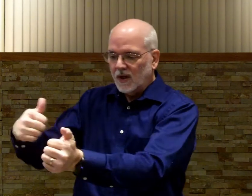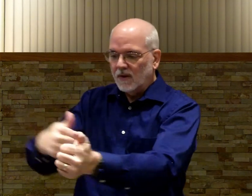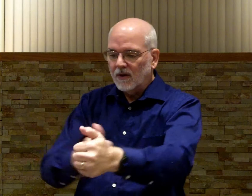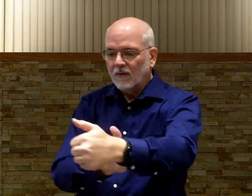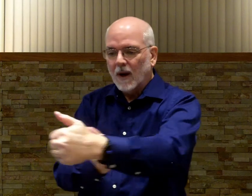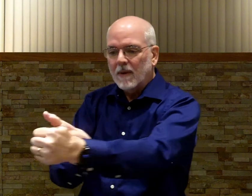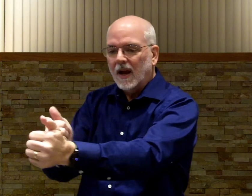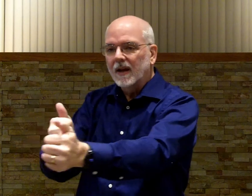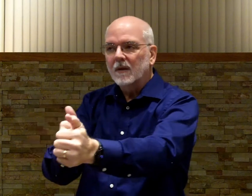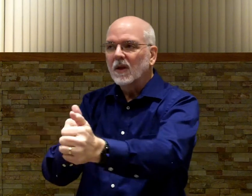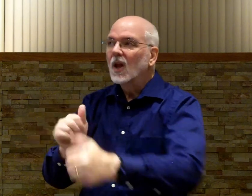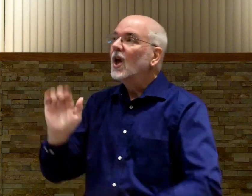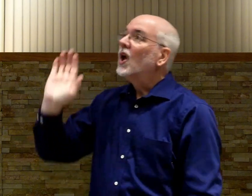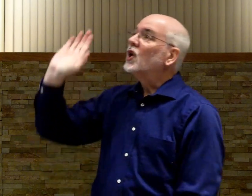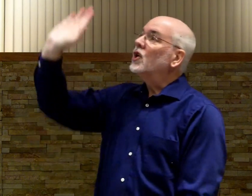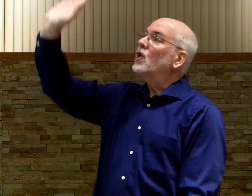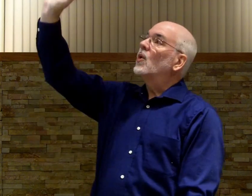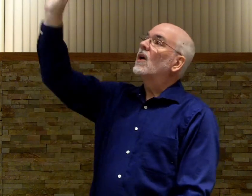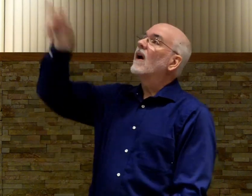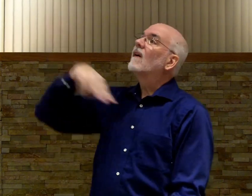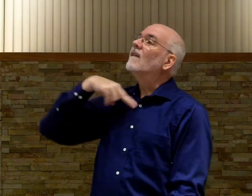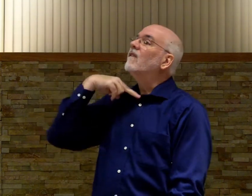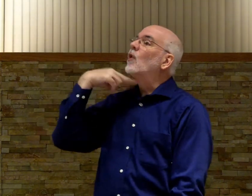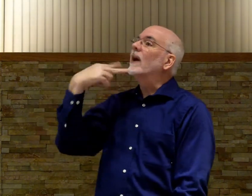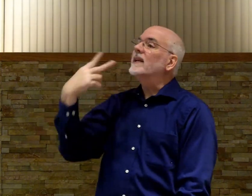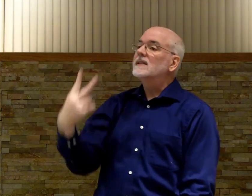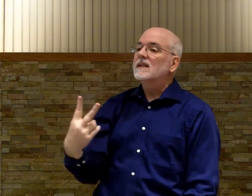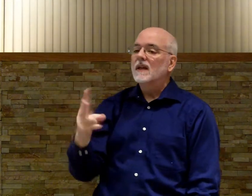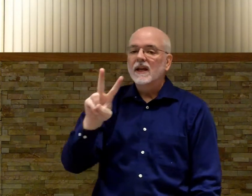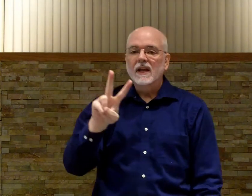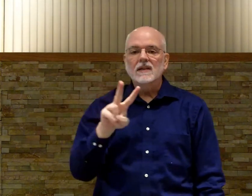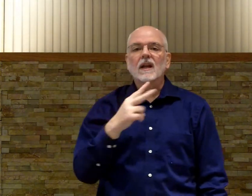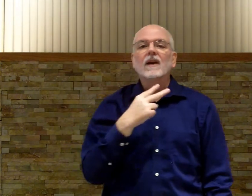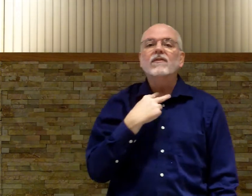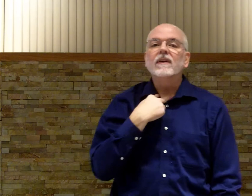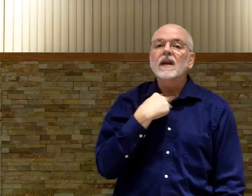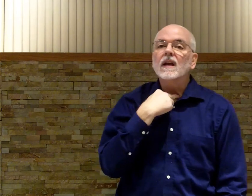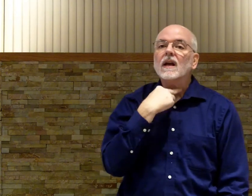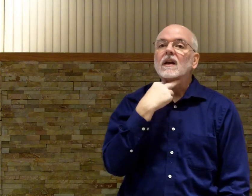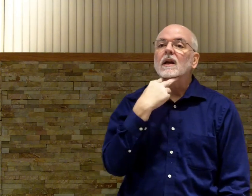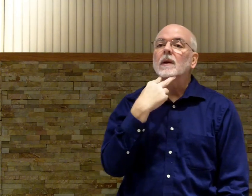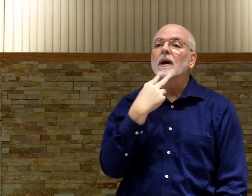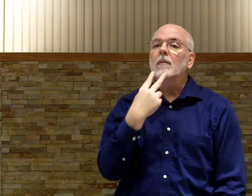coming. Right behind me. Your. Voice. It's the letter V. Coming up.